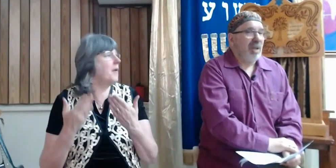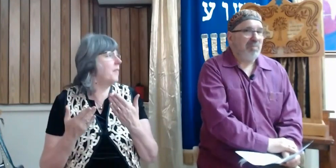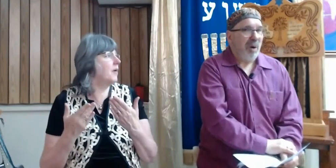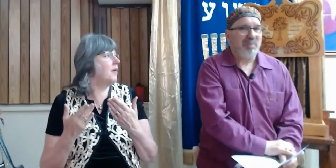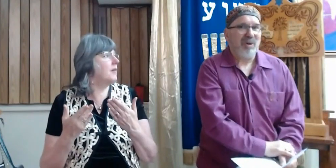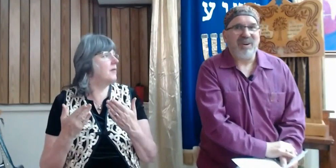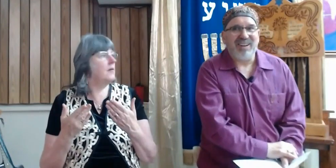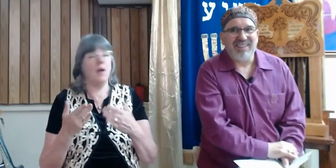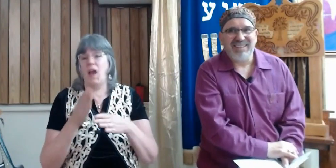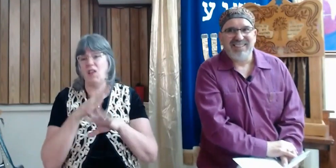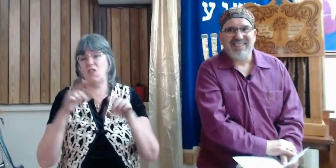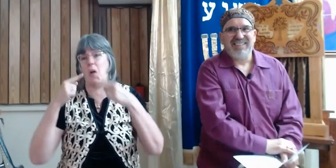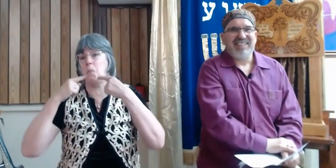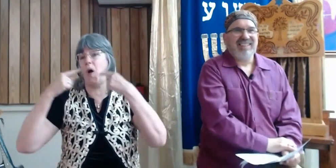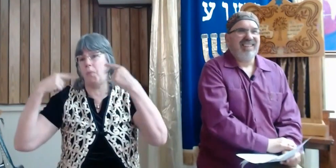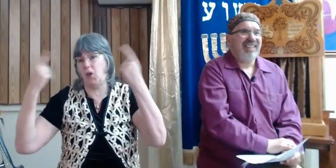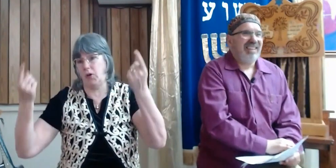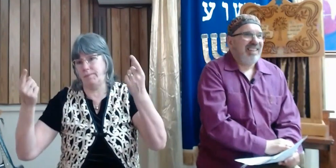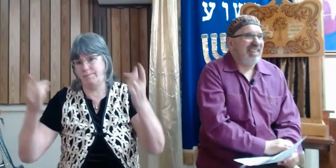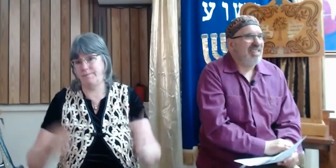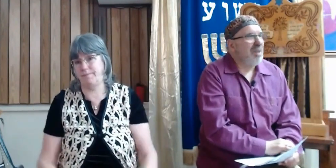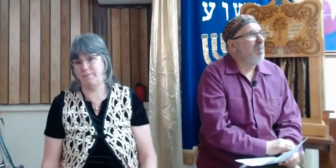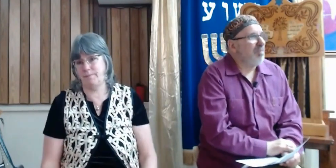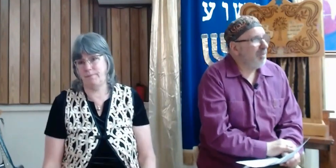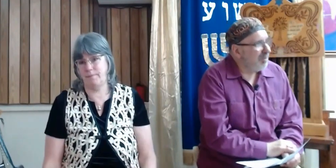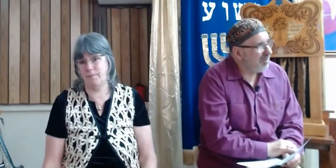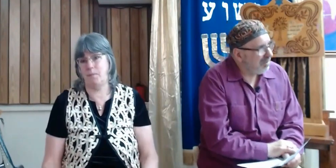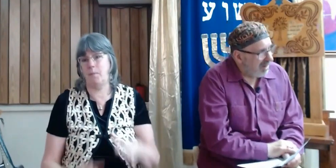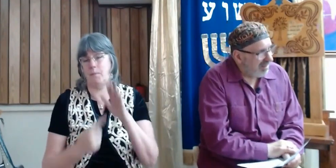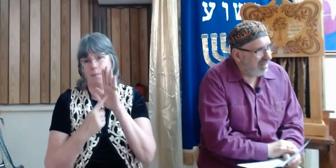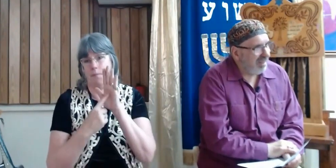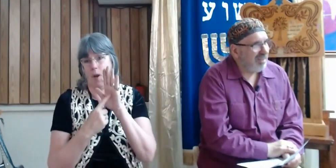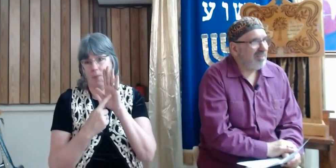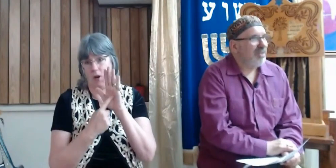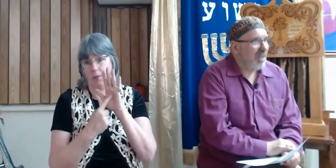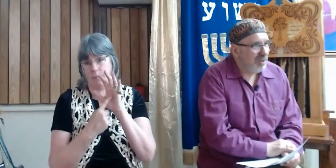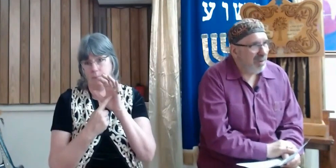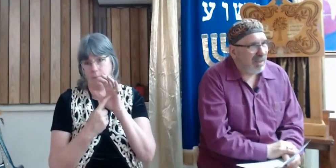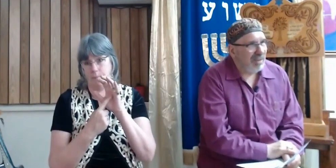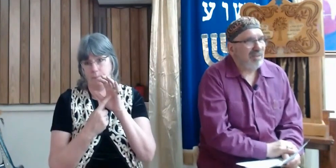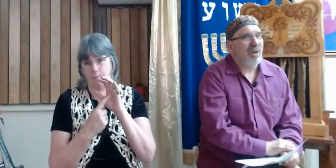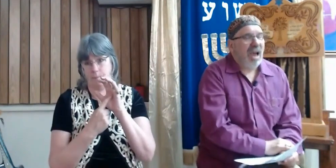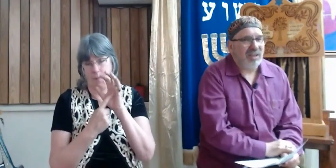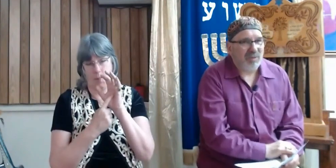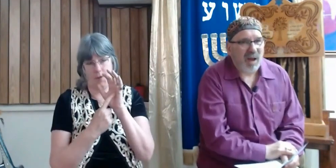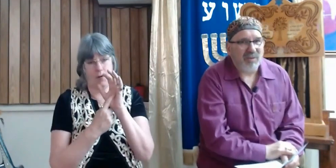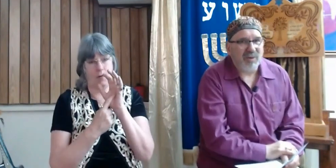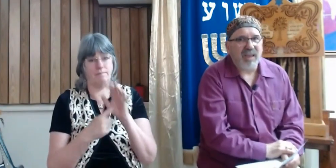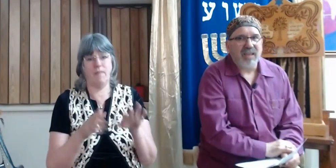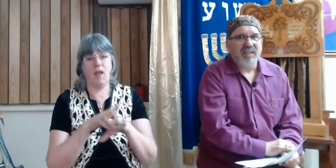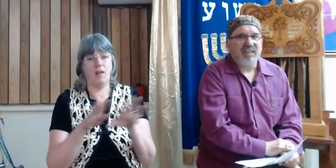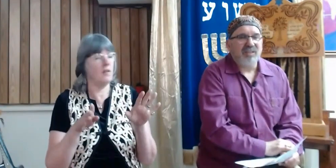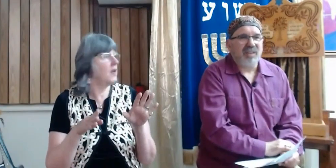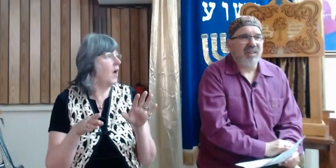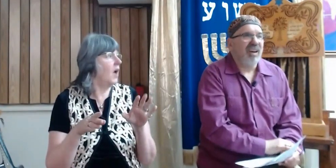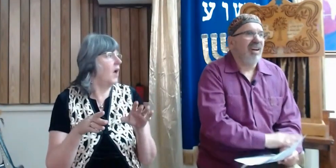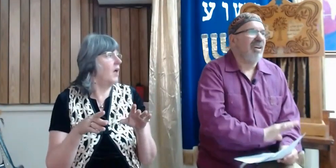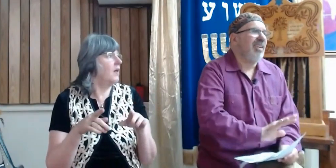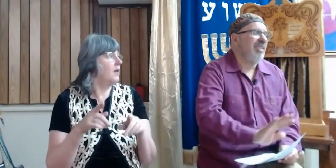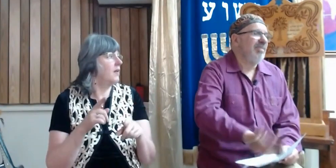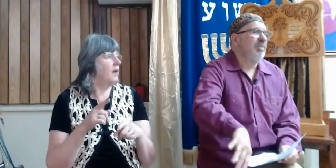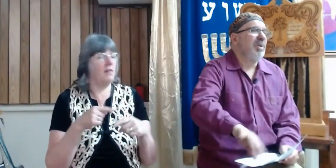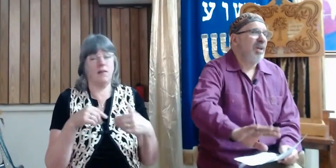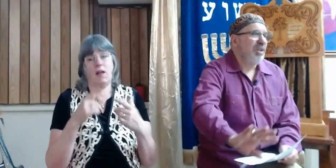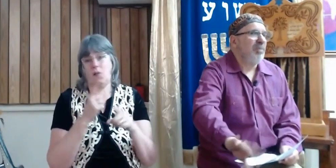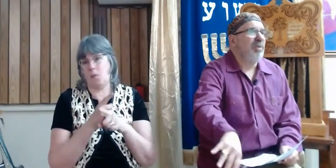it's not popular. It's not popular to do the right thing, to think the right thing, to act the right way. You're kind of,